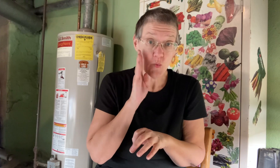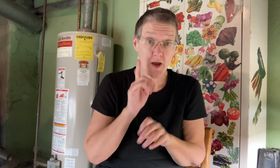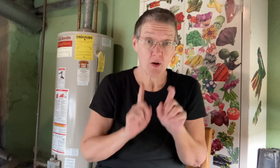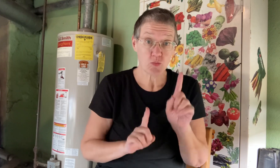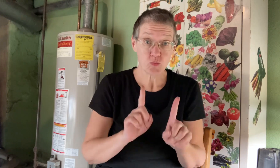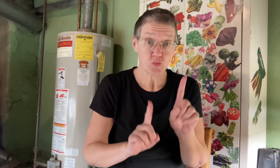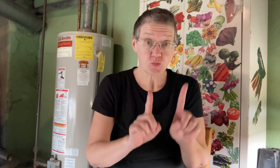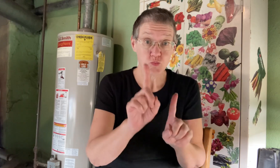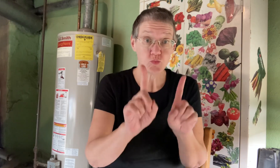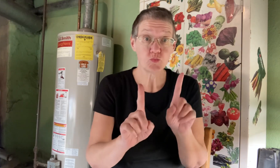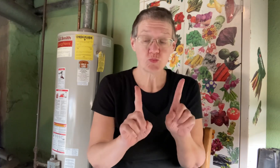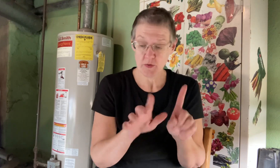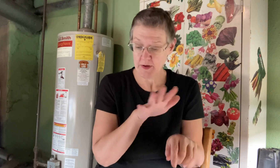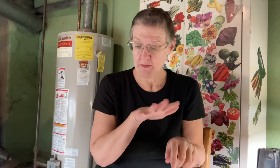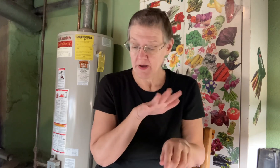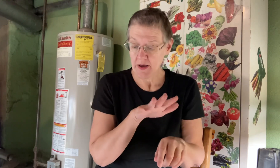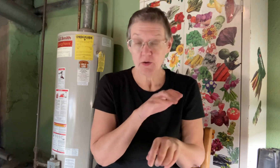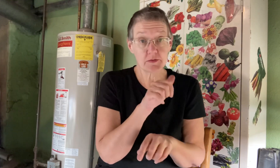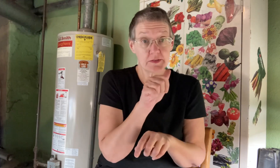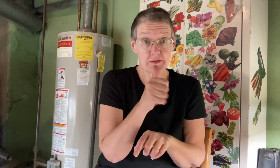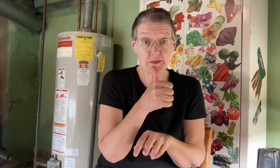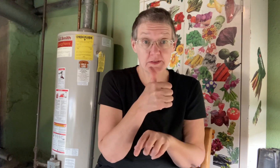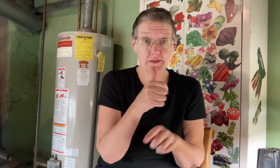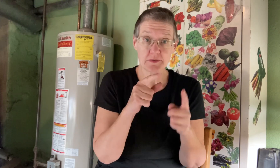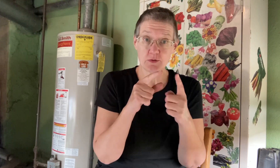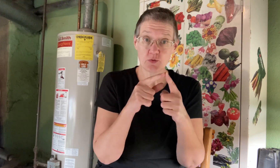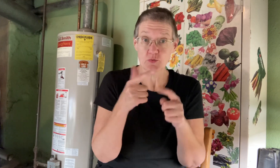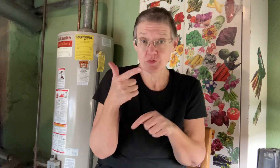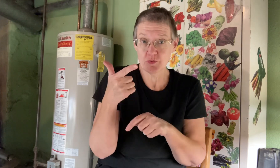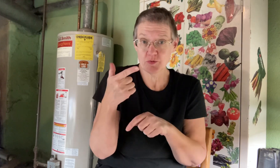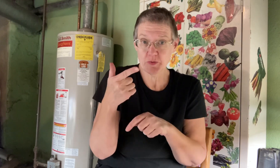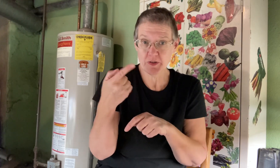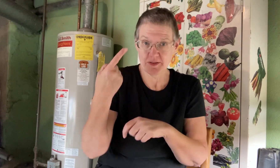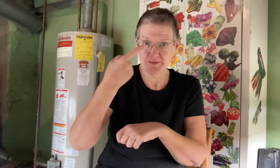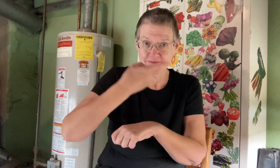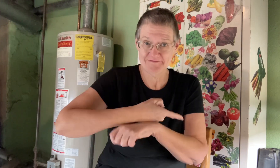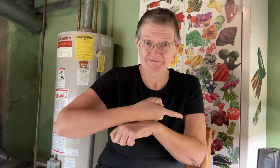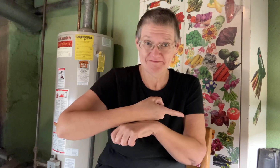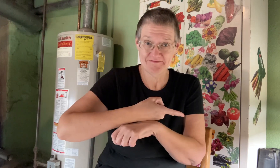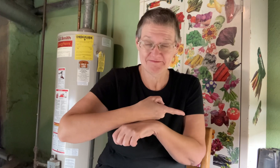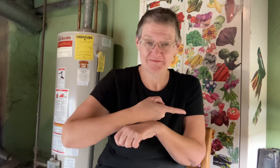perfect for me they're going to germinate from 10 to 21 days